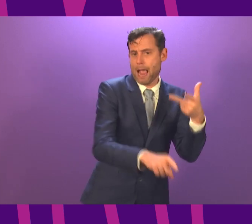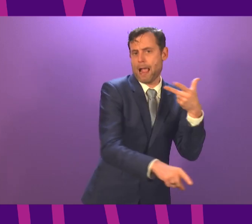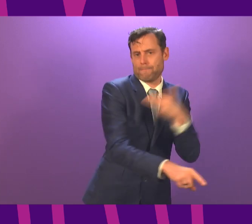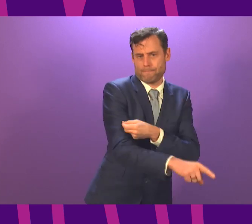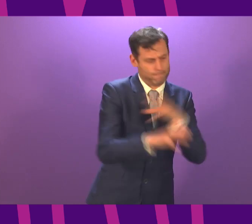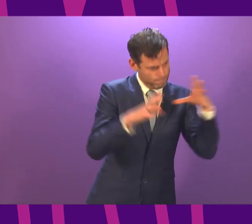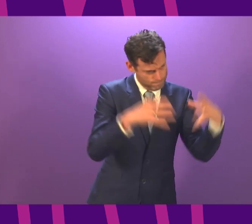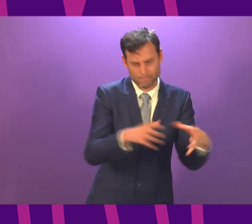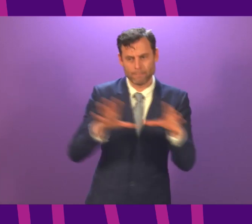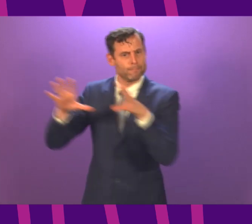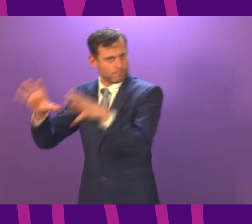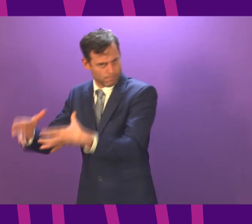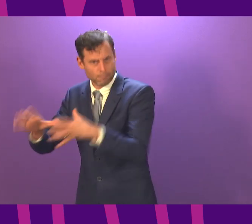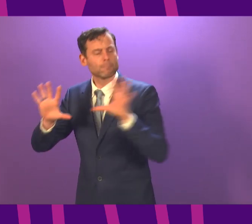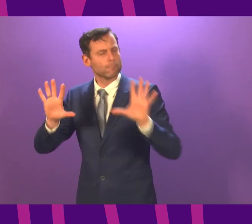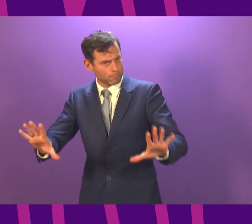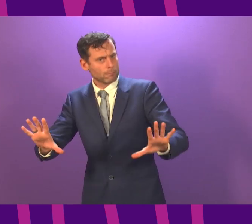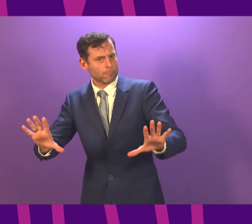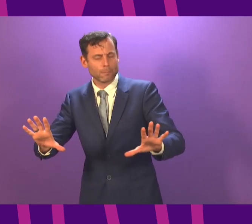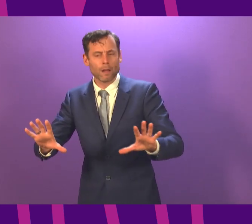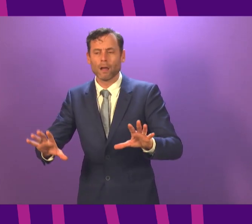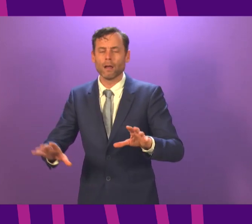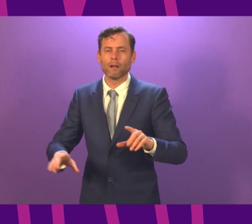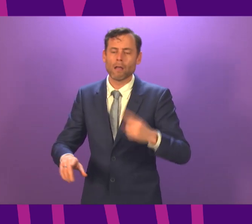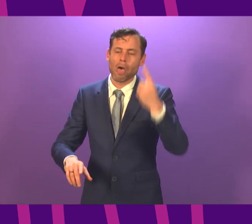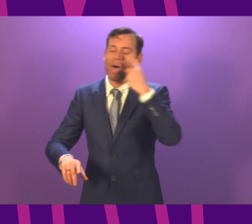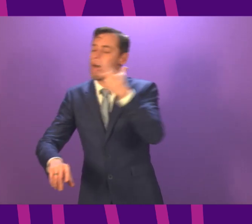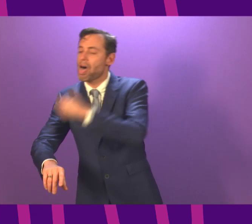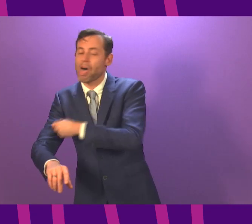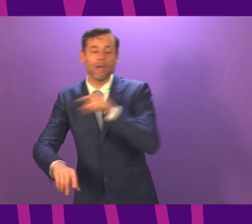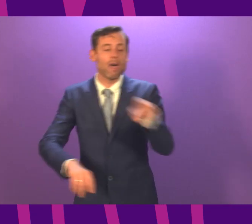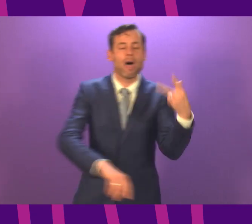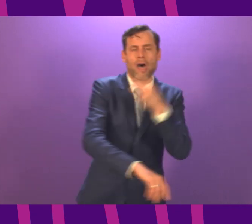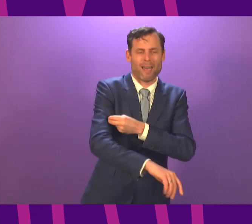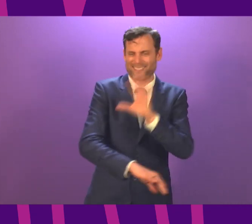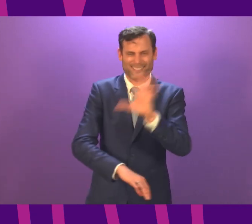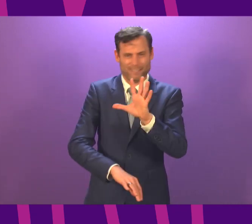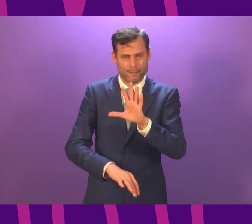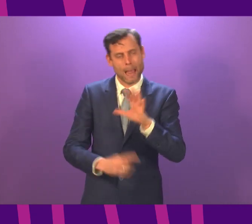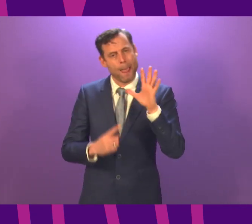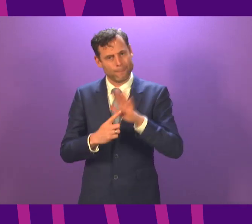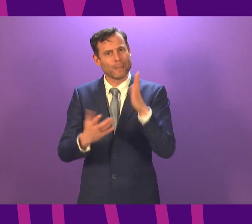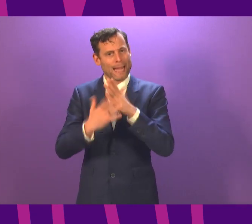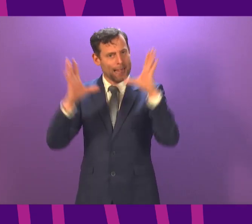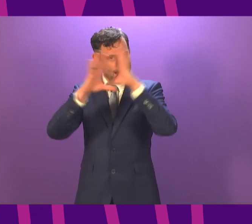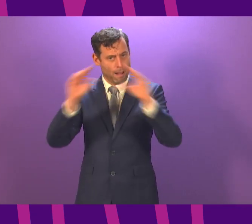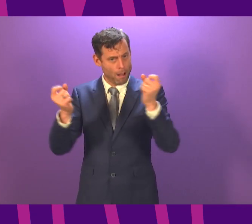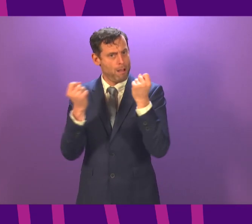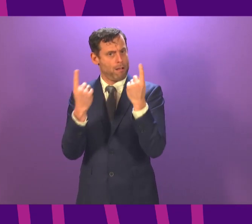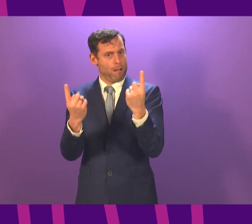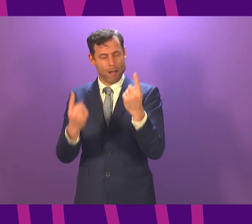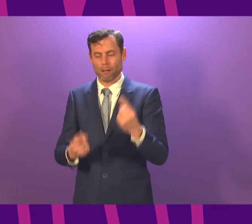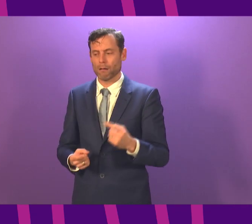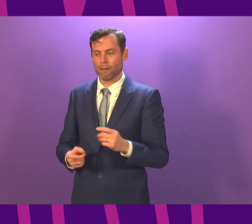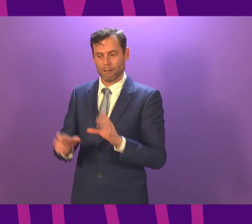both doses with the same vaccine. And it is an opportunity for me to give clear and consistent messaging on that point. Thank you.